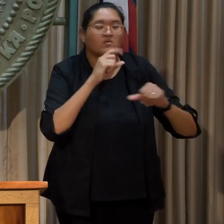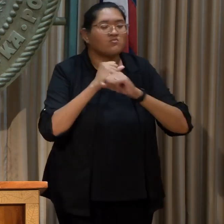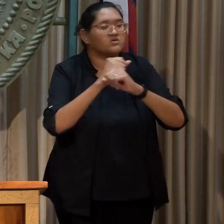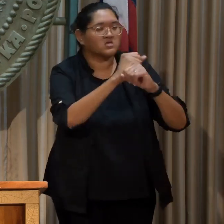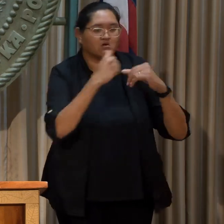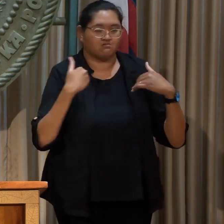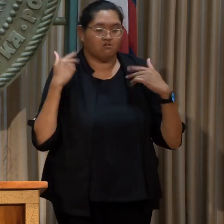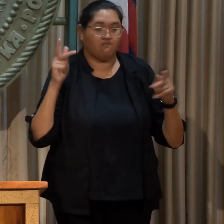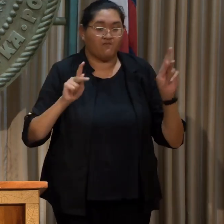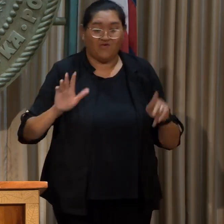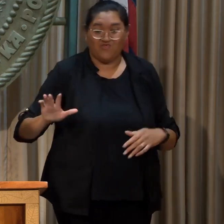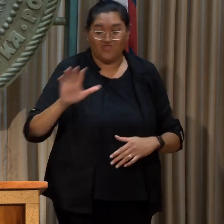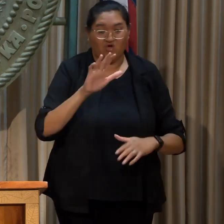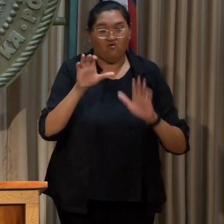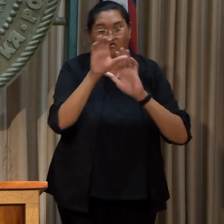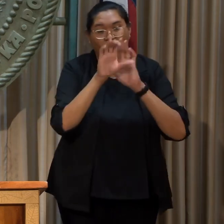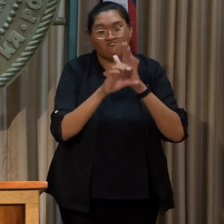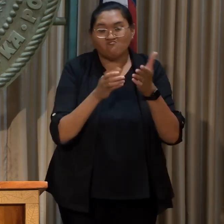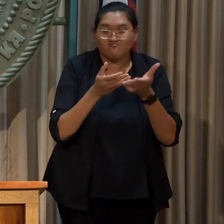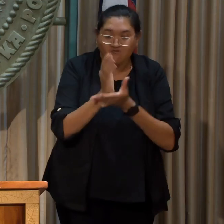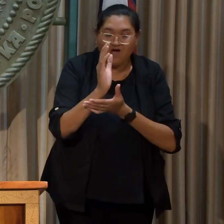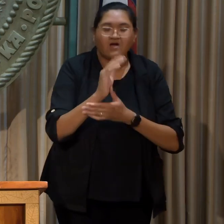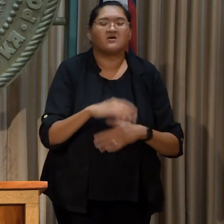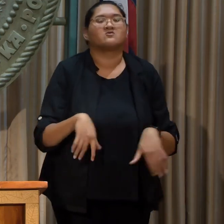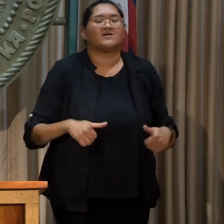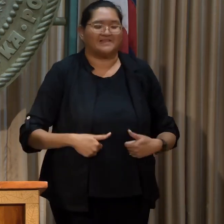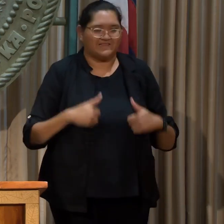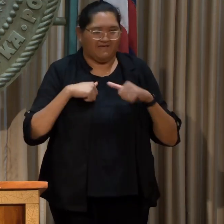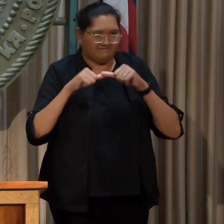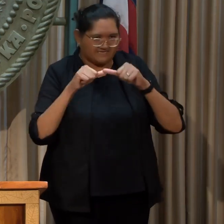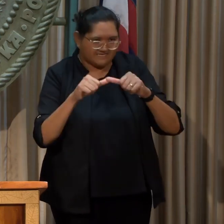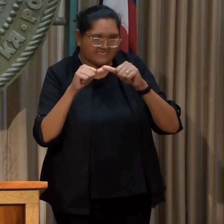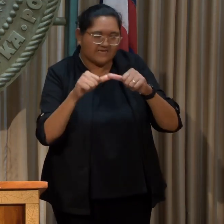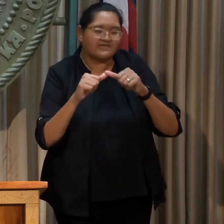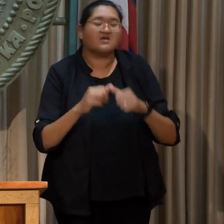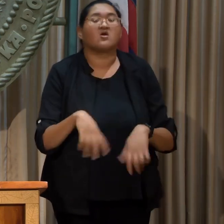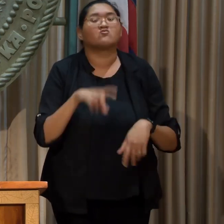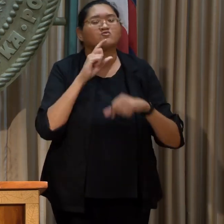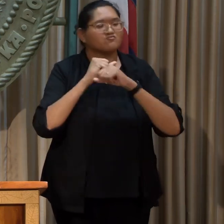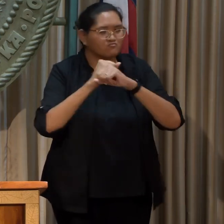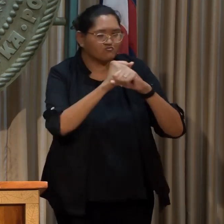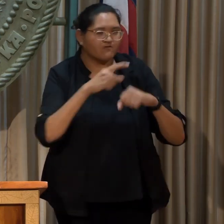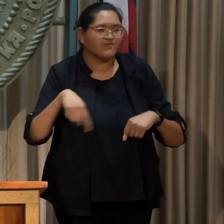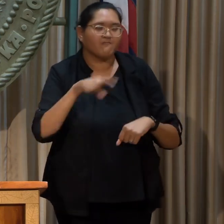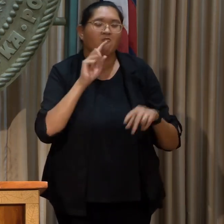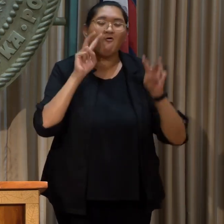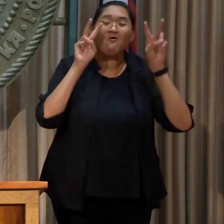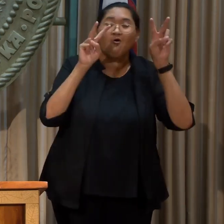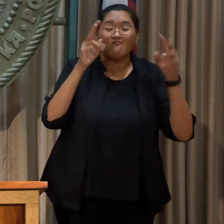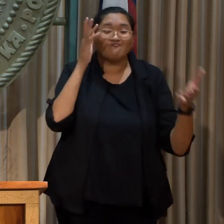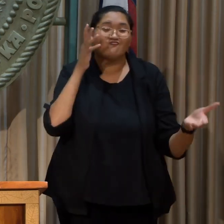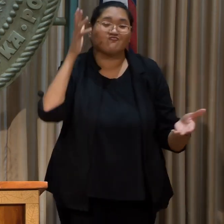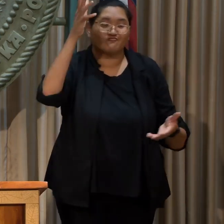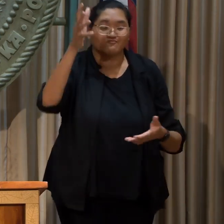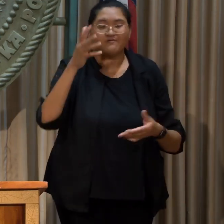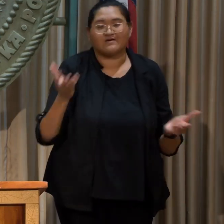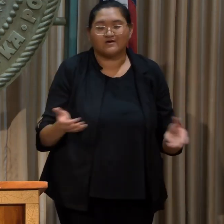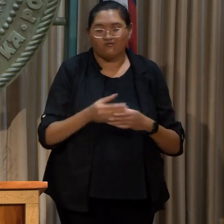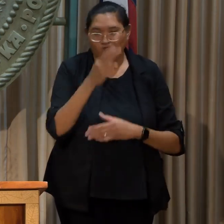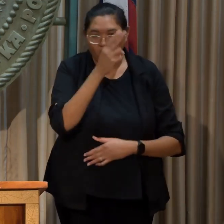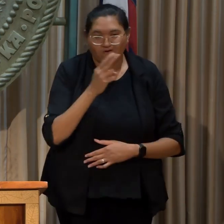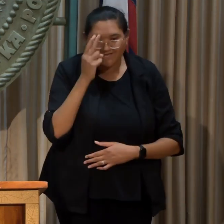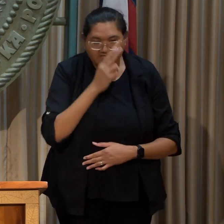young people's constitutional rights to a life-sustaining climate and to secure for them a hopeful future in Hawaii.